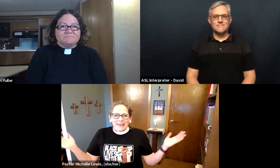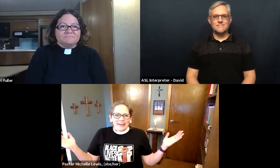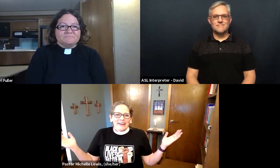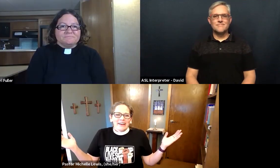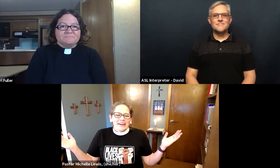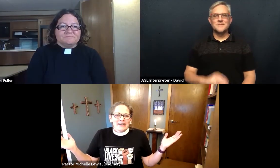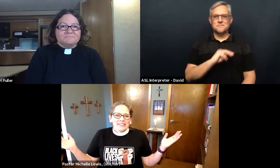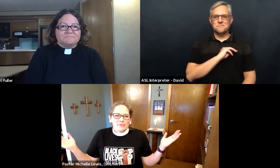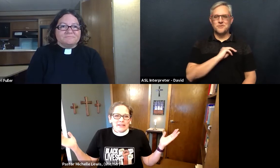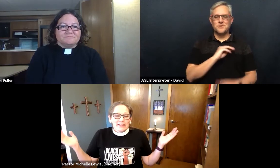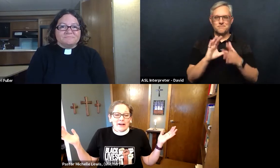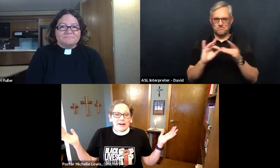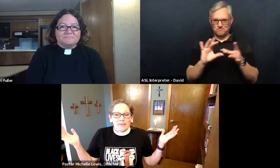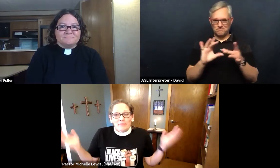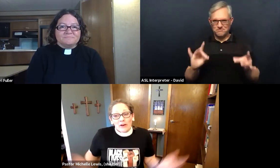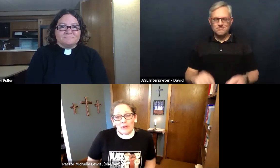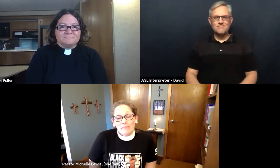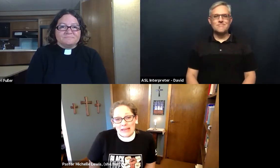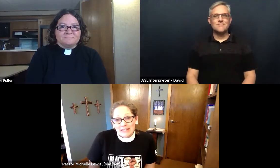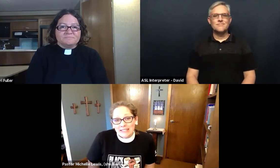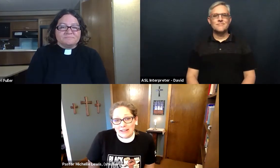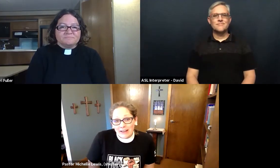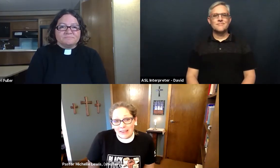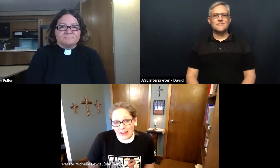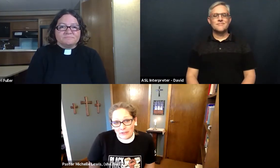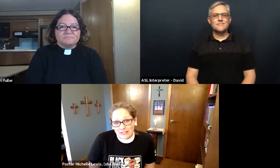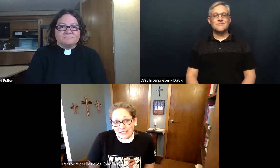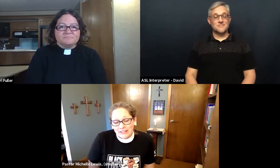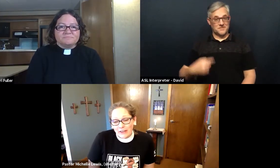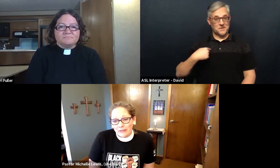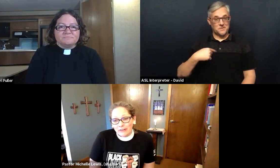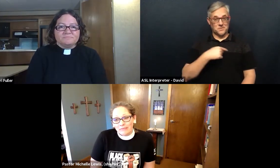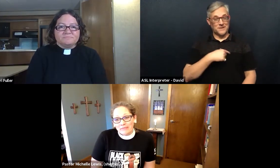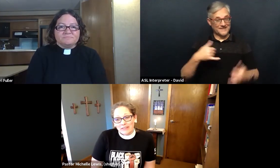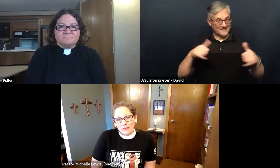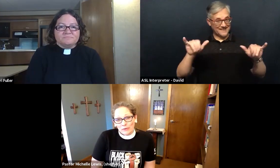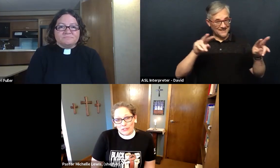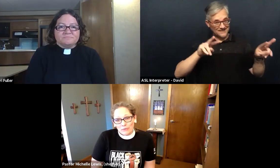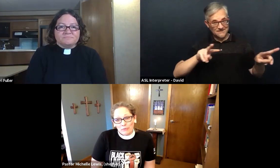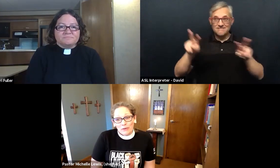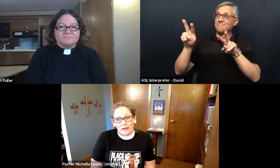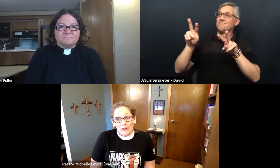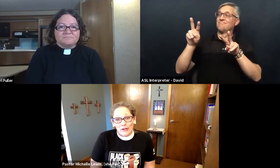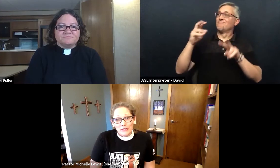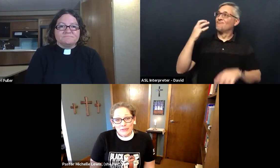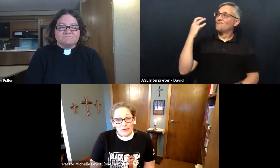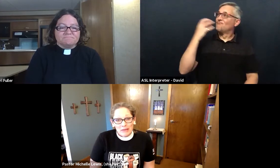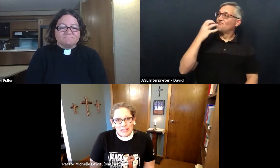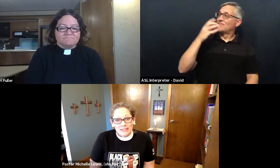as we are amazed that God gathers us together in worship we are also amazed